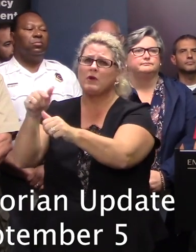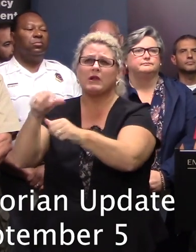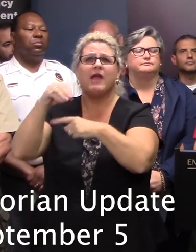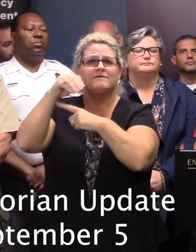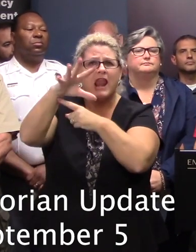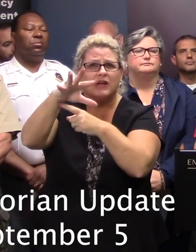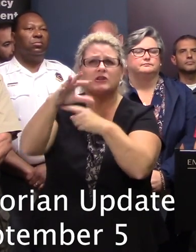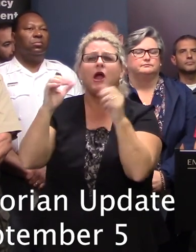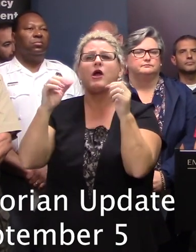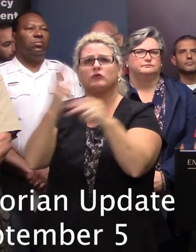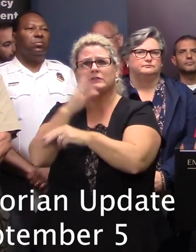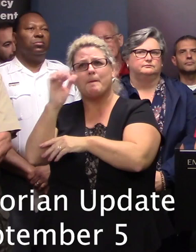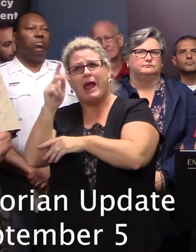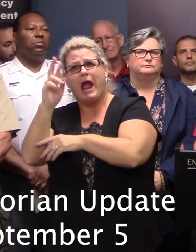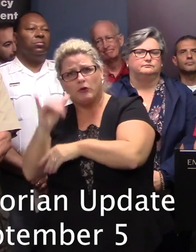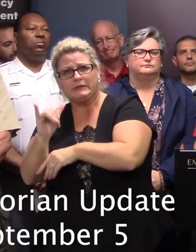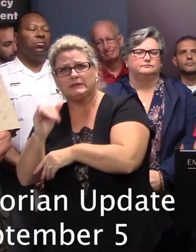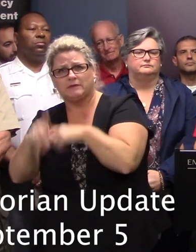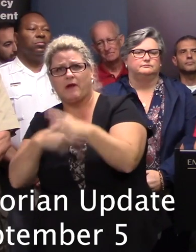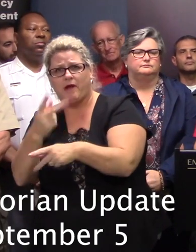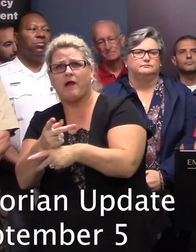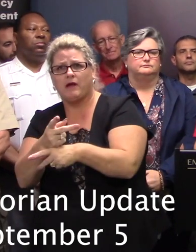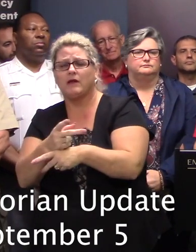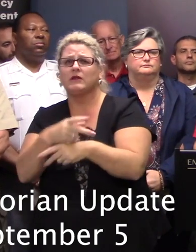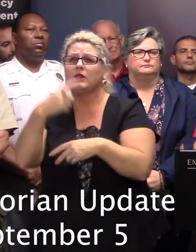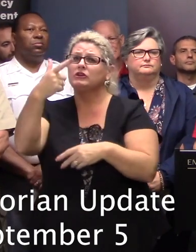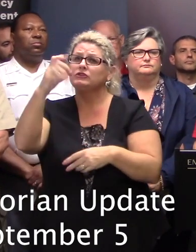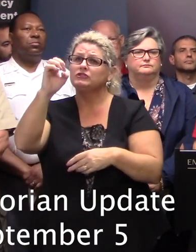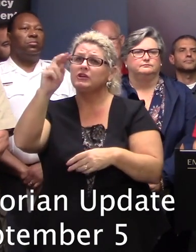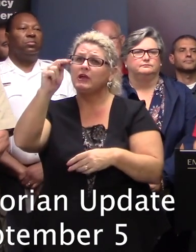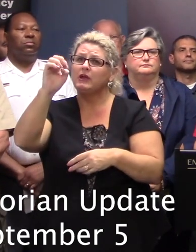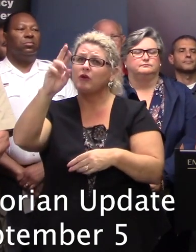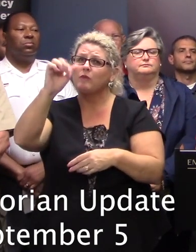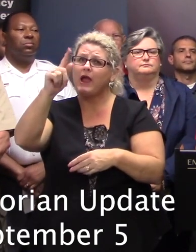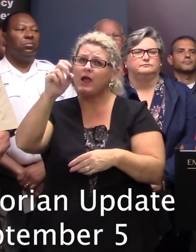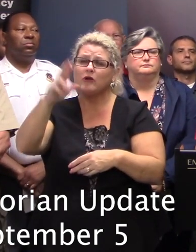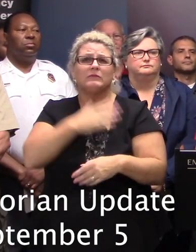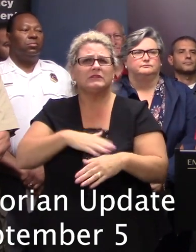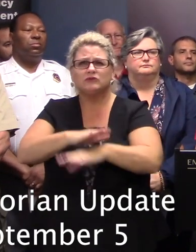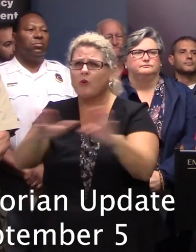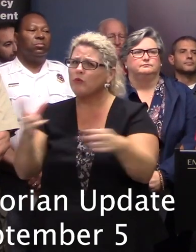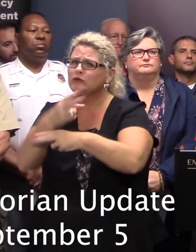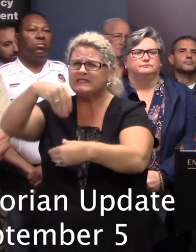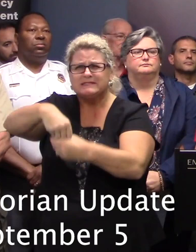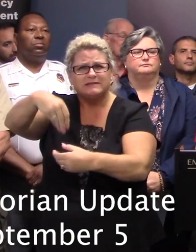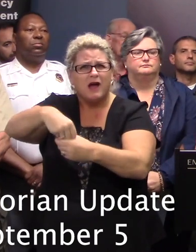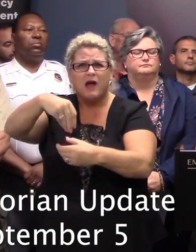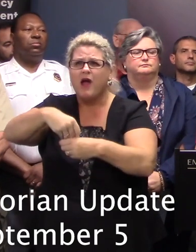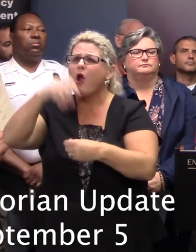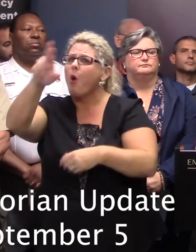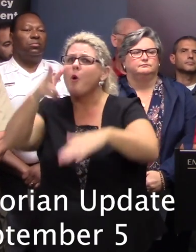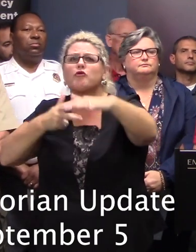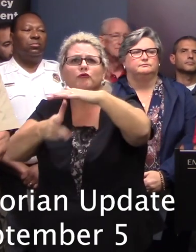possible. Remember not to use generators inside. Don't even use them inside an attached garage